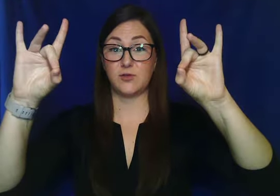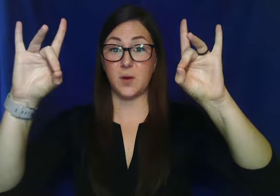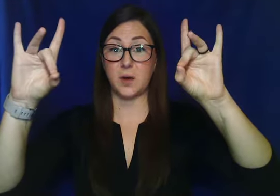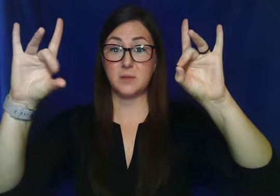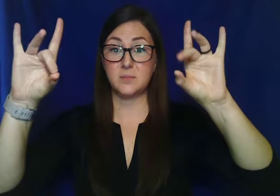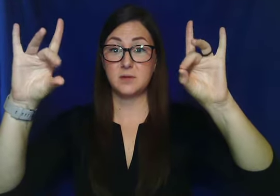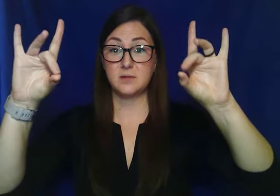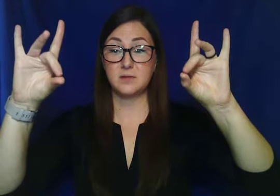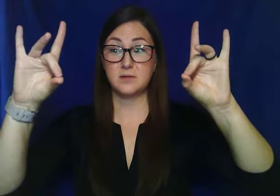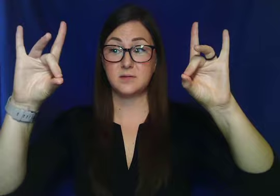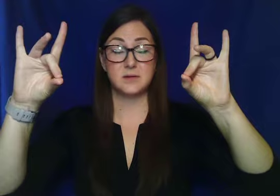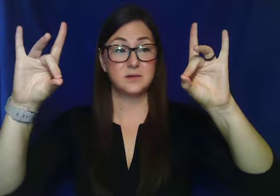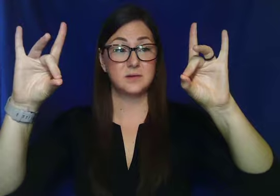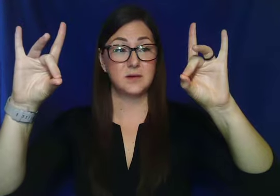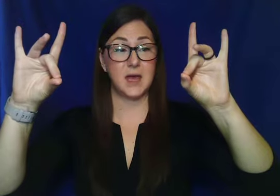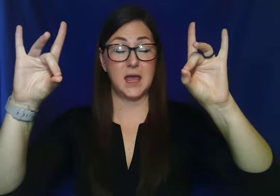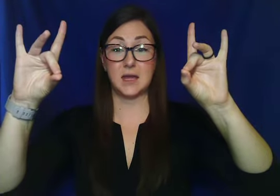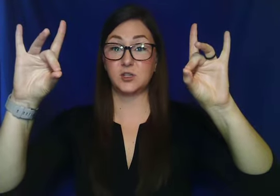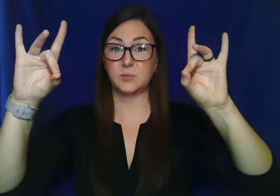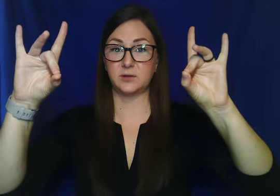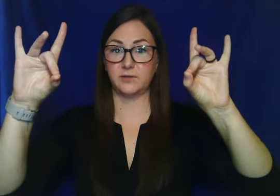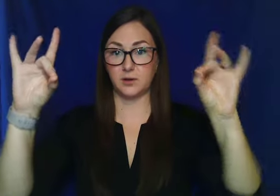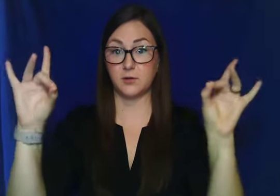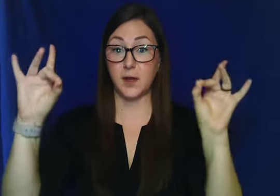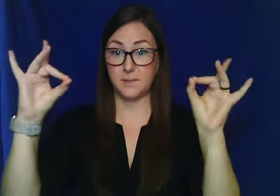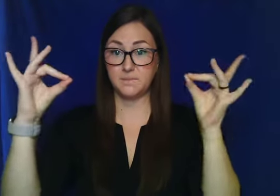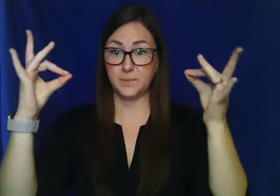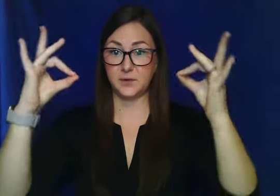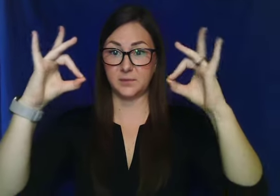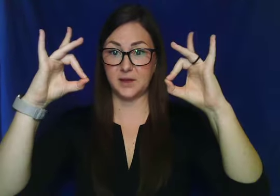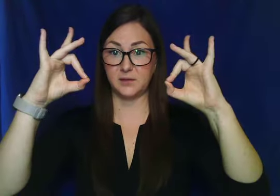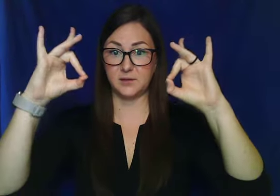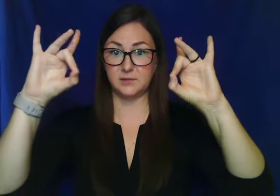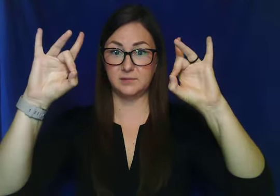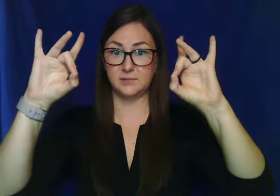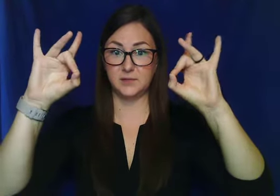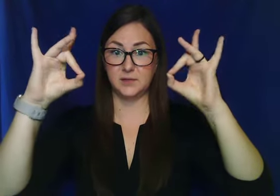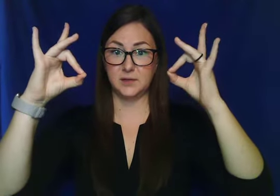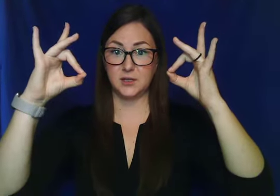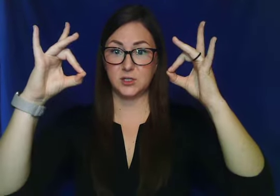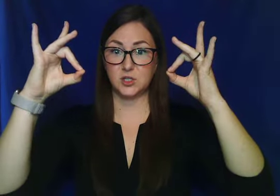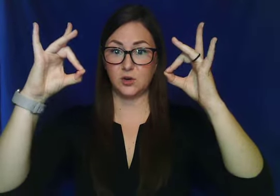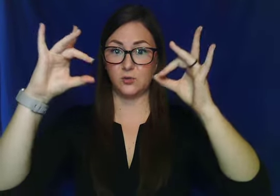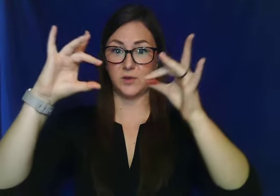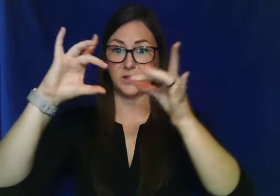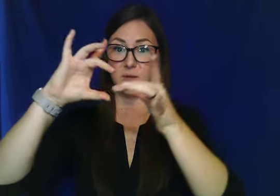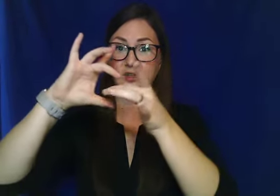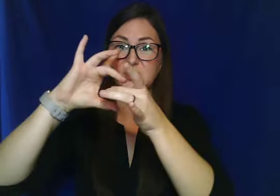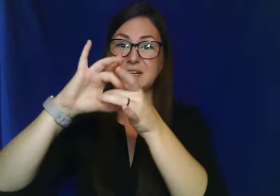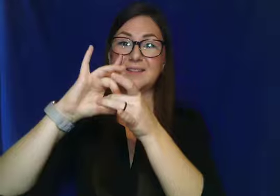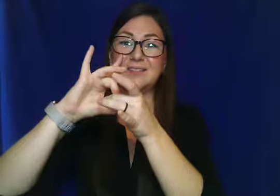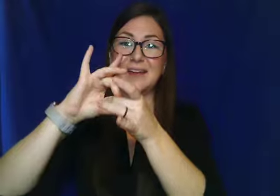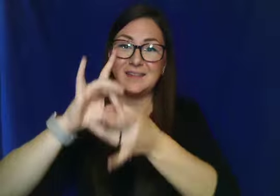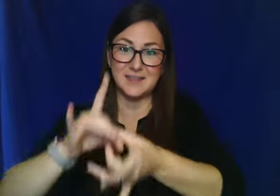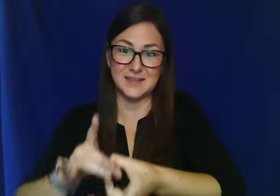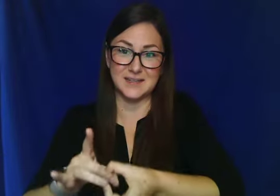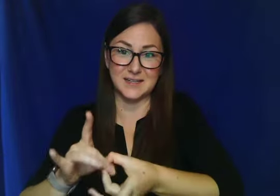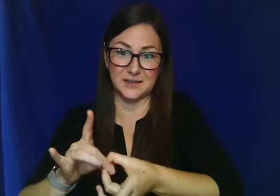thumb and your middle finger. Okay? I'm going make a little circle with them and you're just going to link these together.